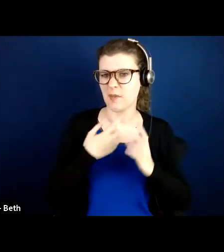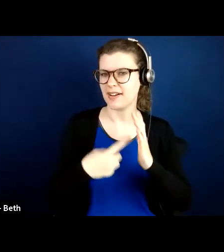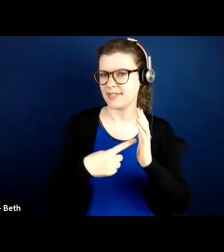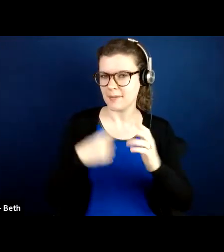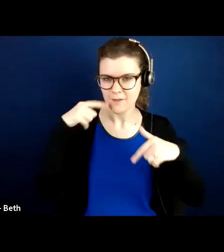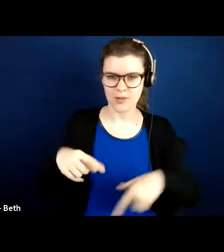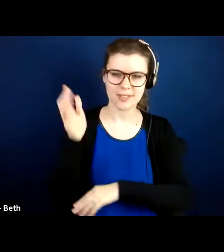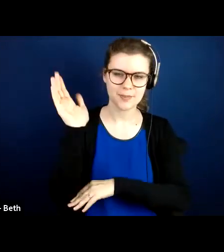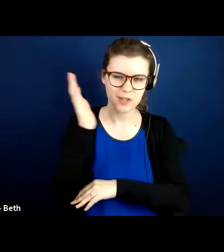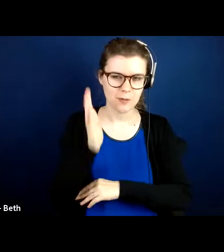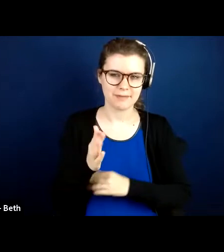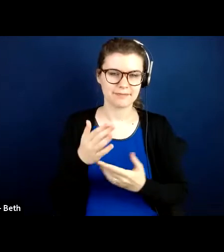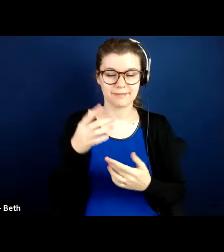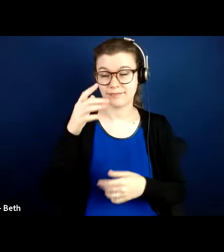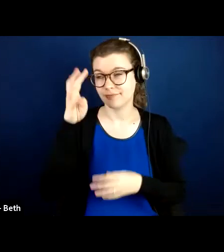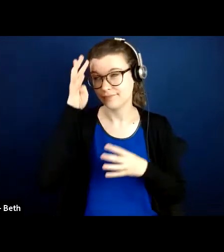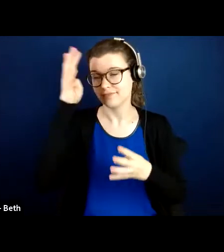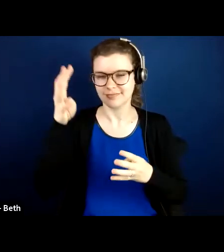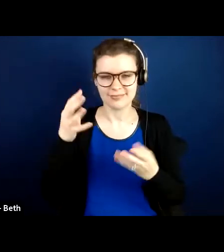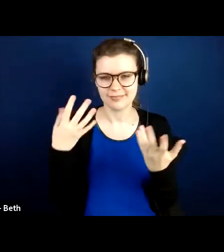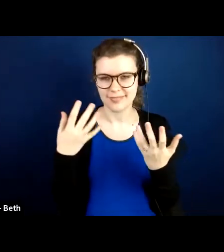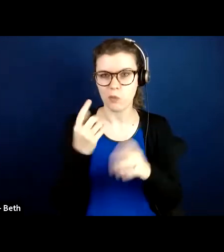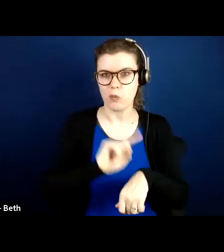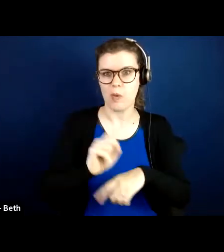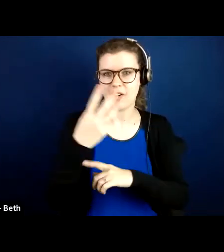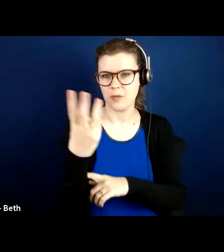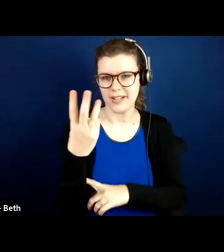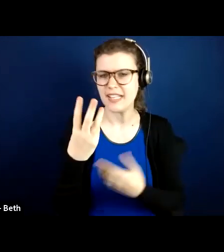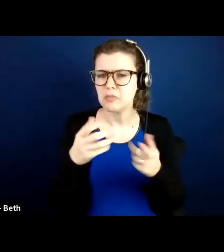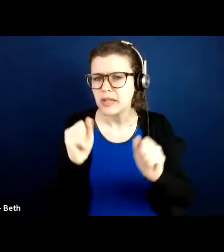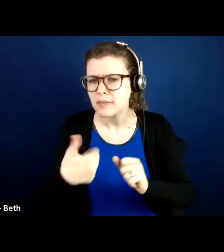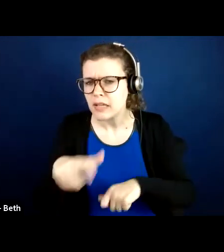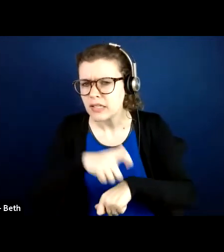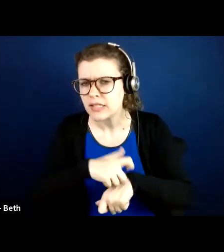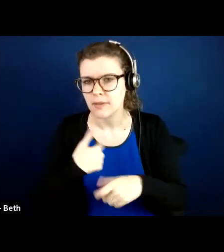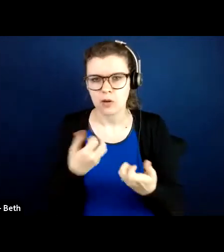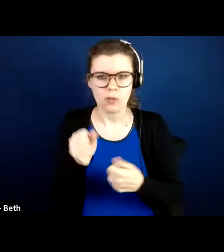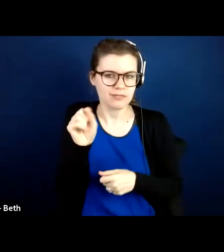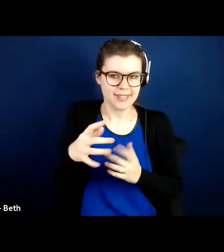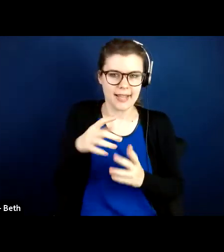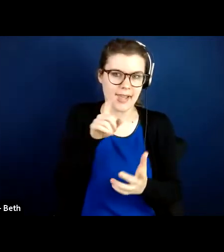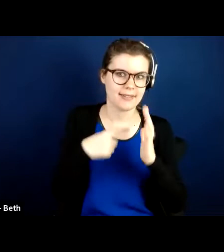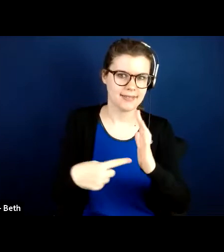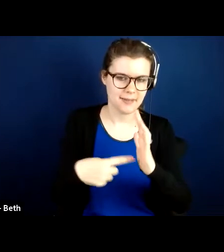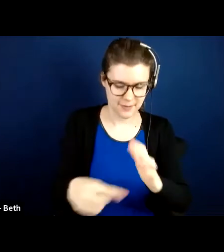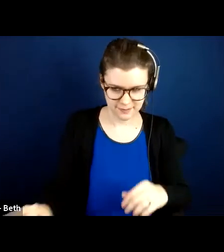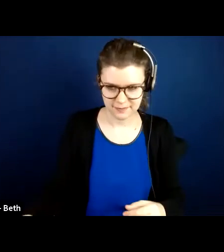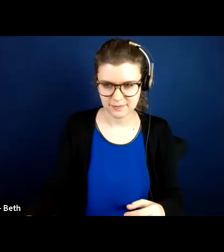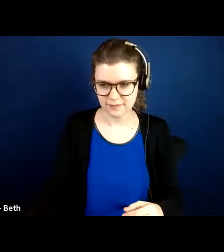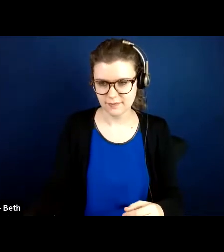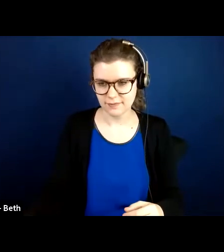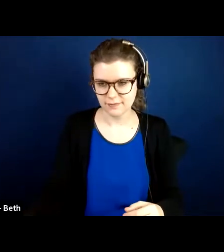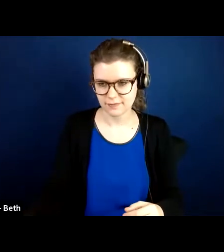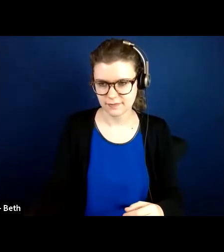presentation. I just wanted to give you guys something firm to grab on to. Then those facilitator and co